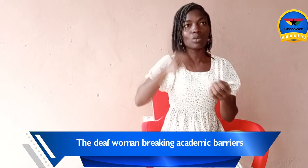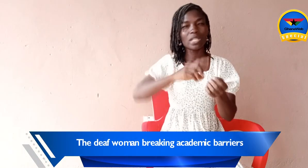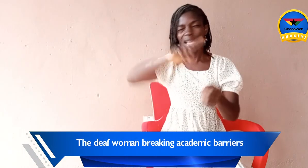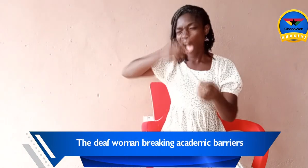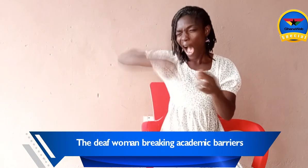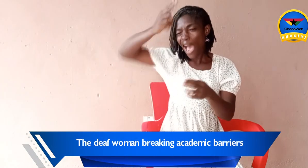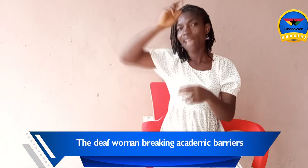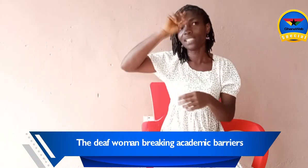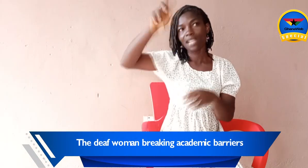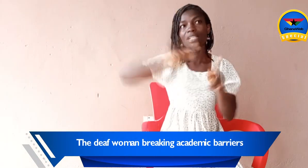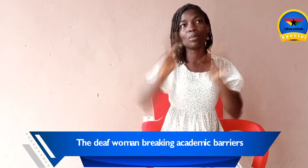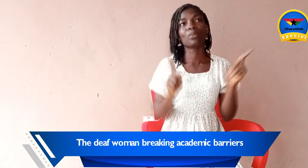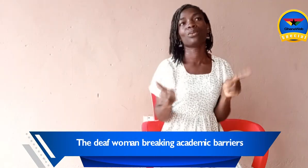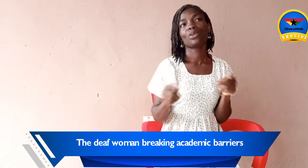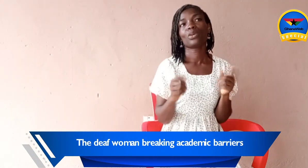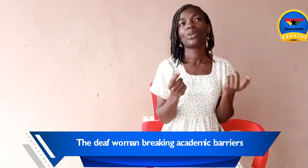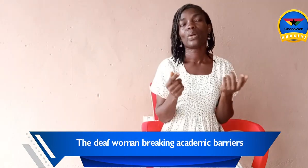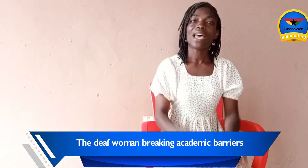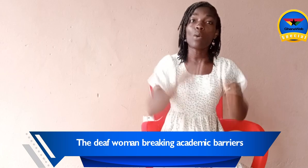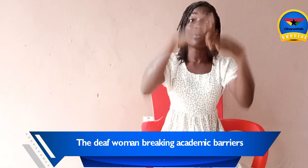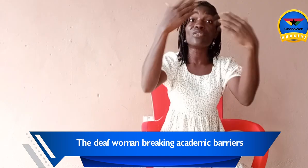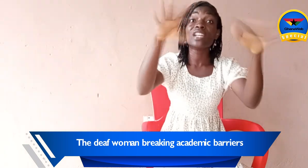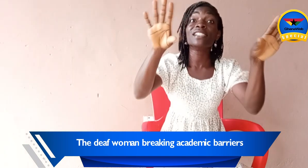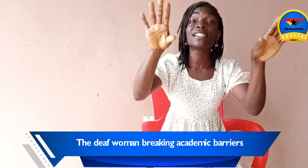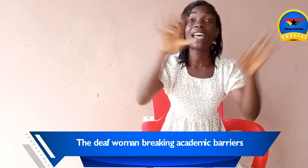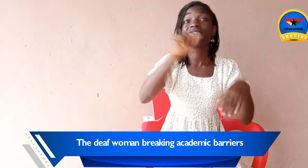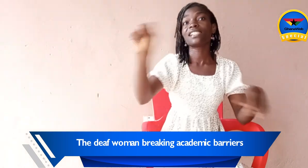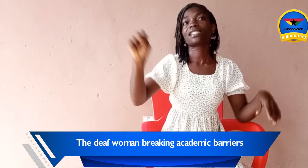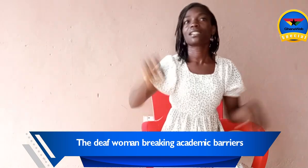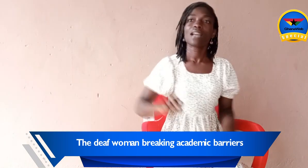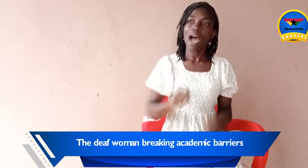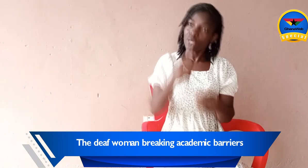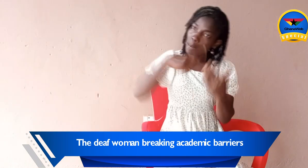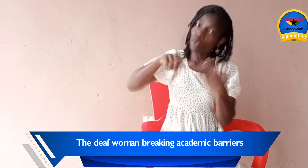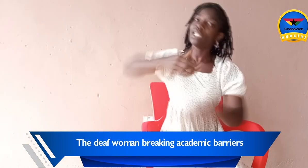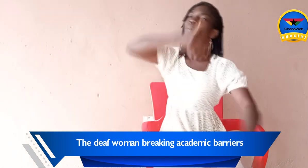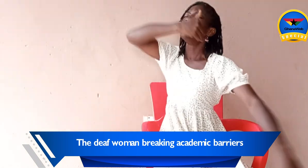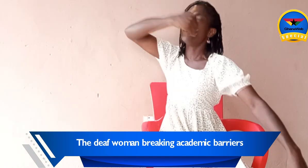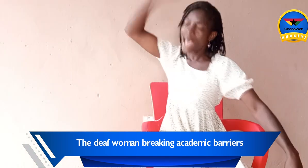the high-intelligent people. I would finish SS. I was among the best